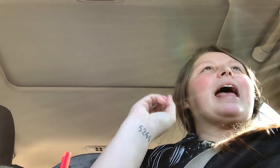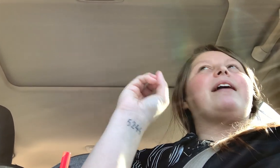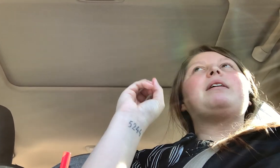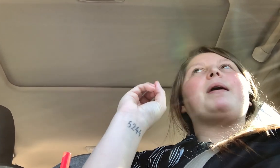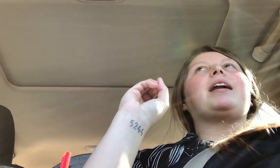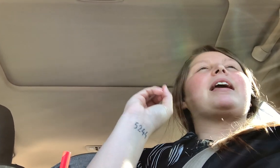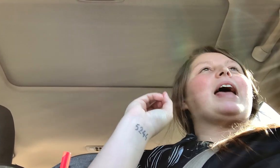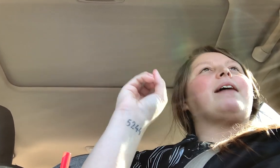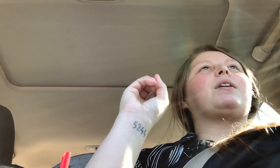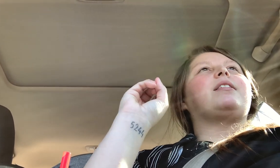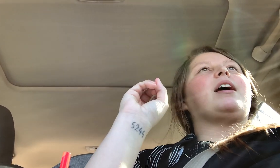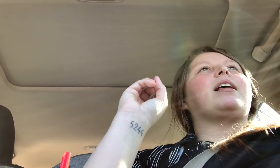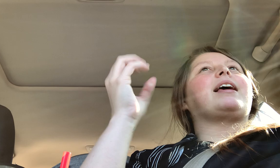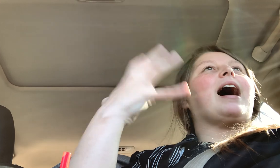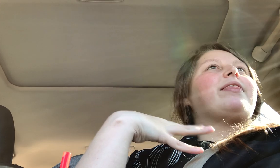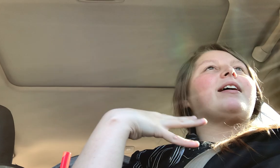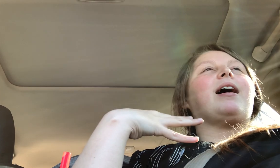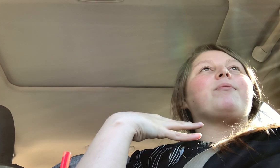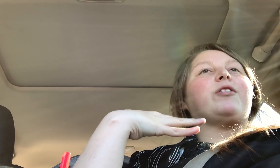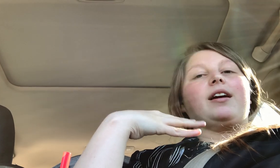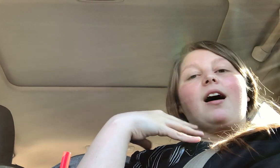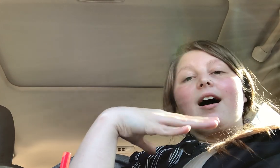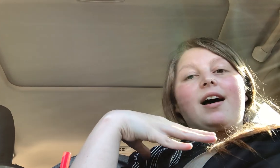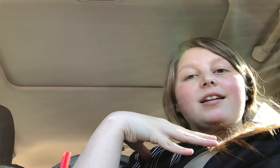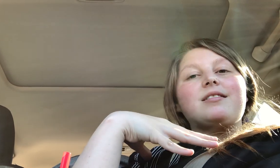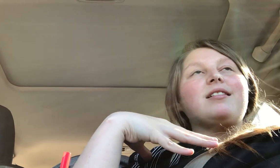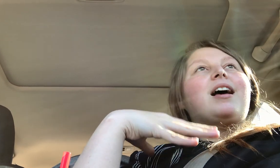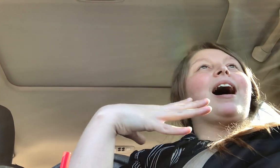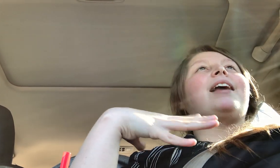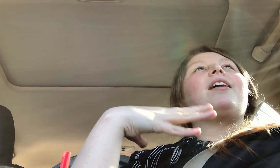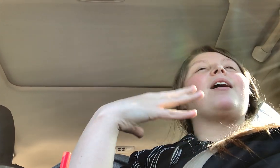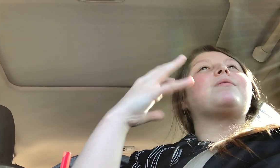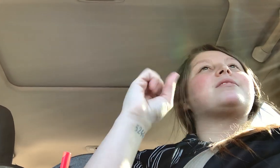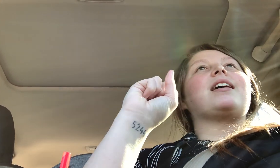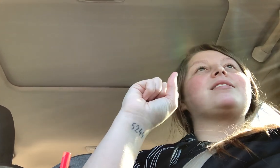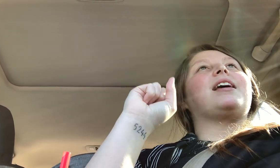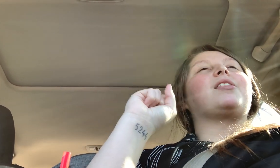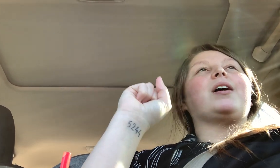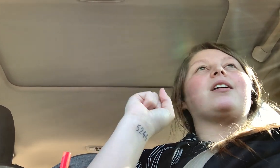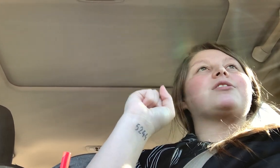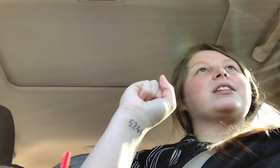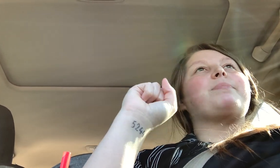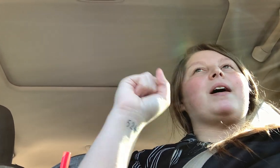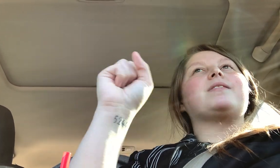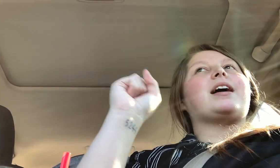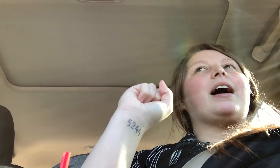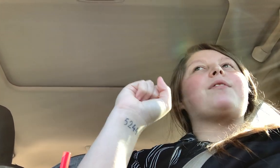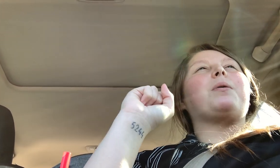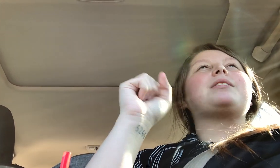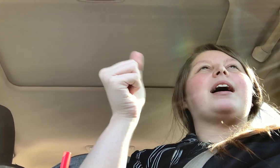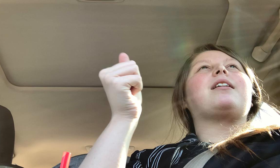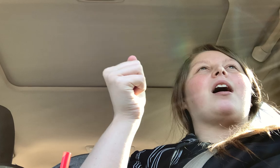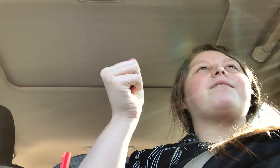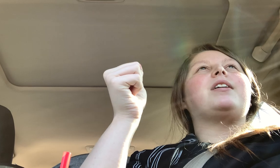anybody and everything. Like I think I'm freaking hot. I thought I was sexy at 360 pounds. Like I've always had confidence